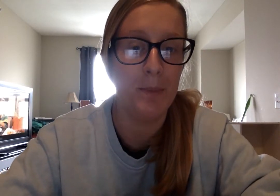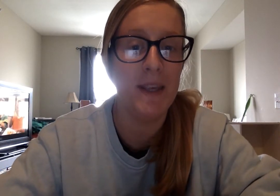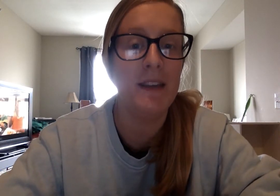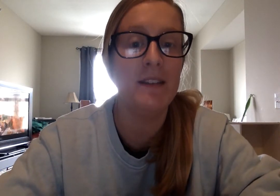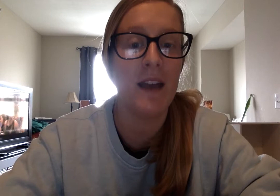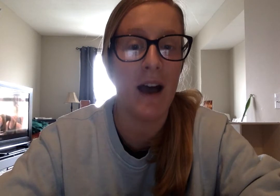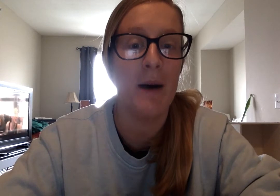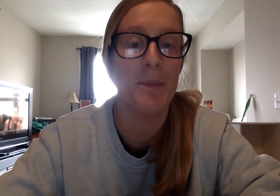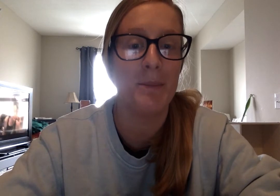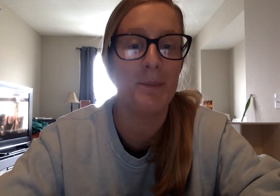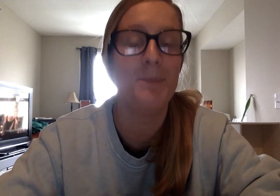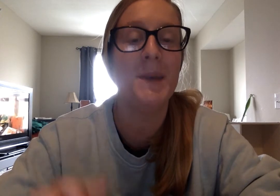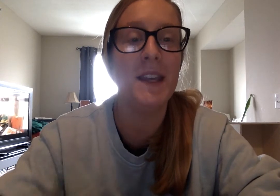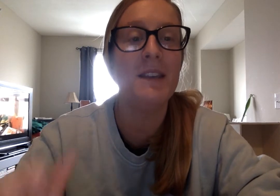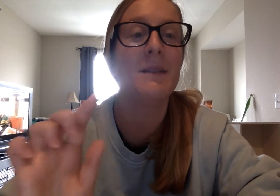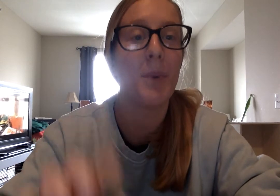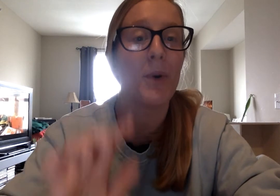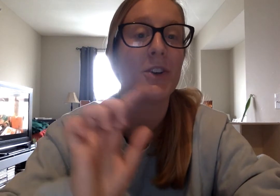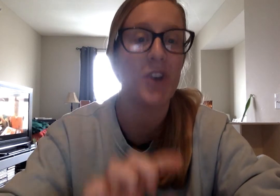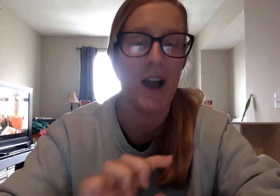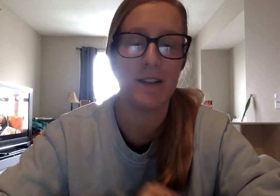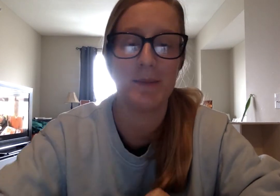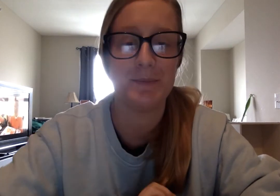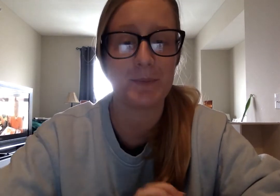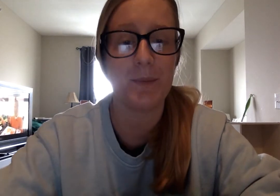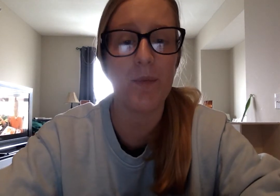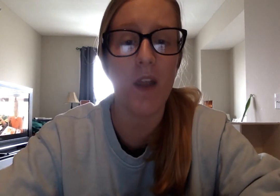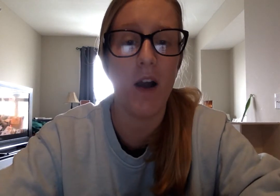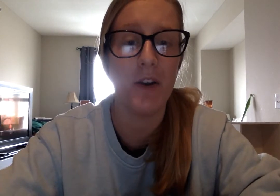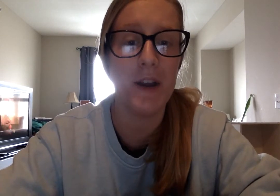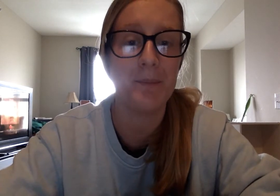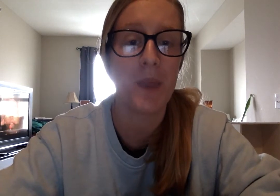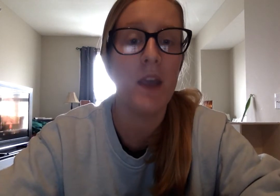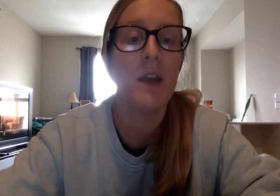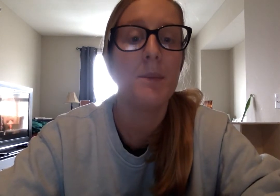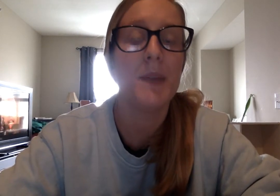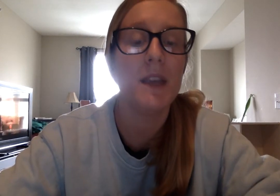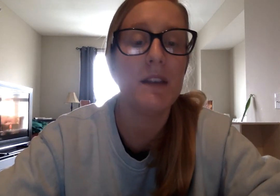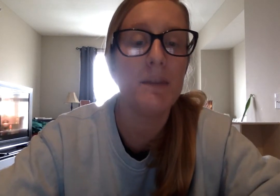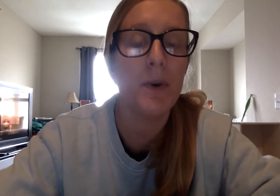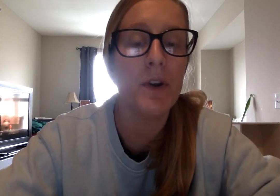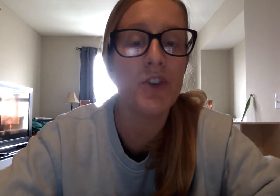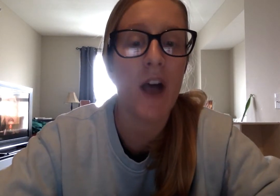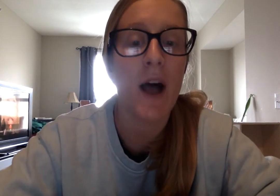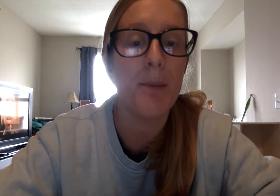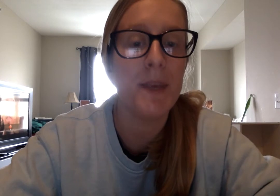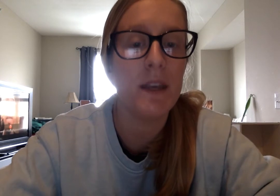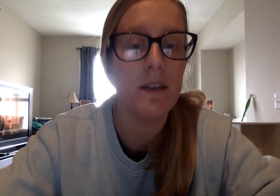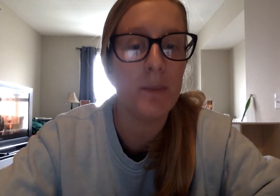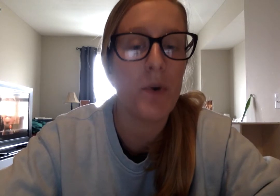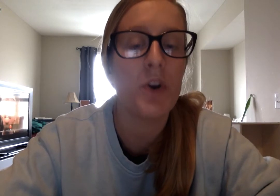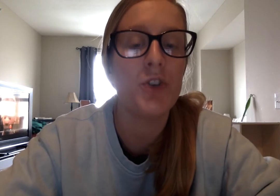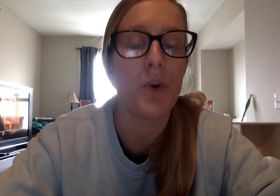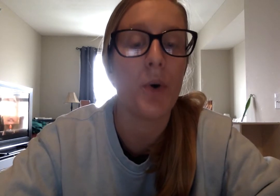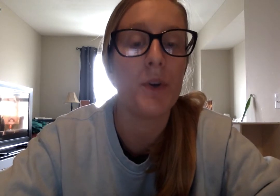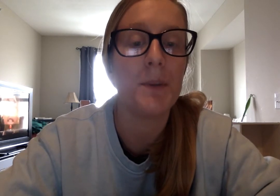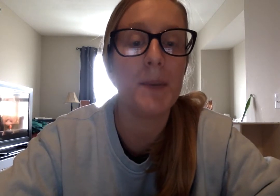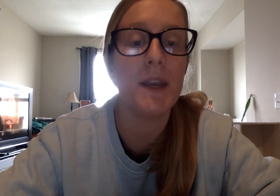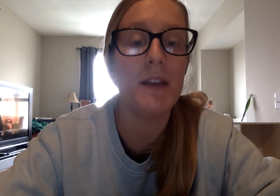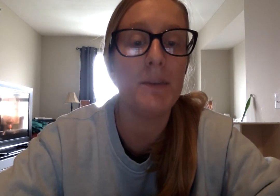peas hop. Peas porridge hot. Alright. Peas porridge hot. Peas porridge cold. Peas